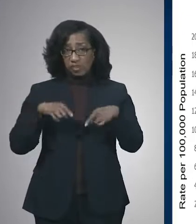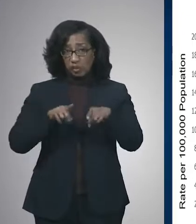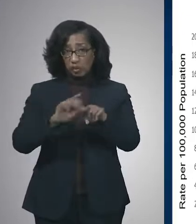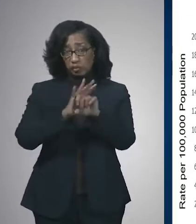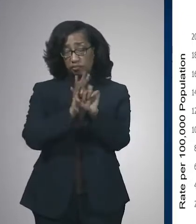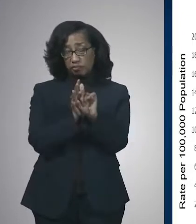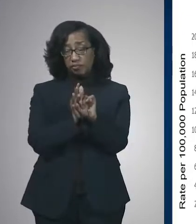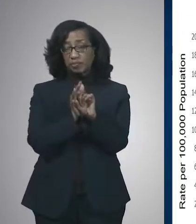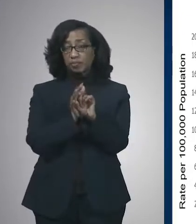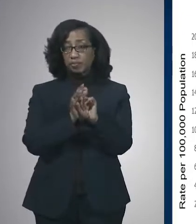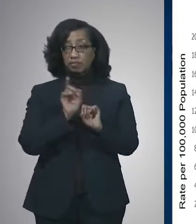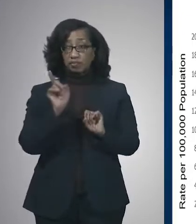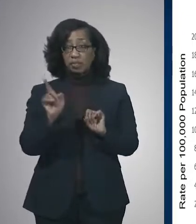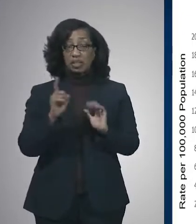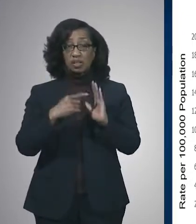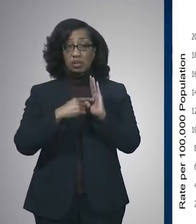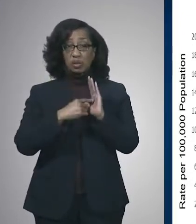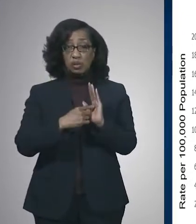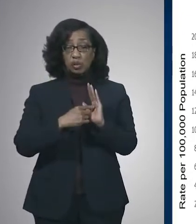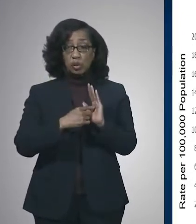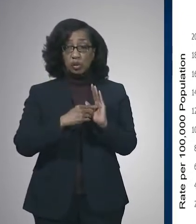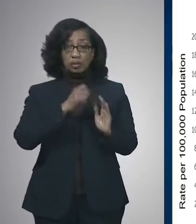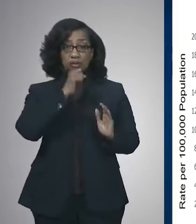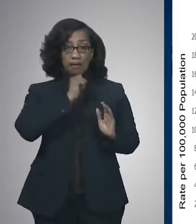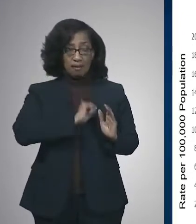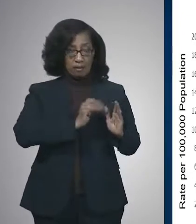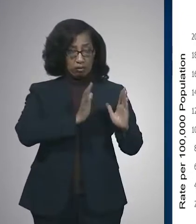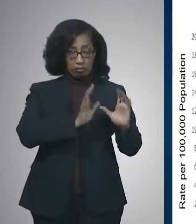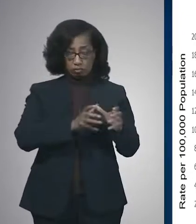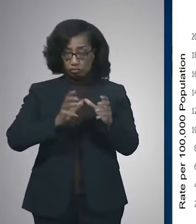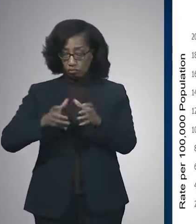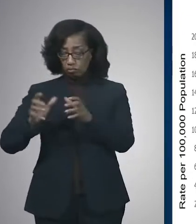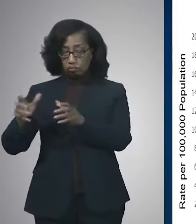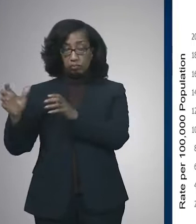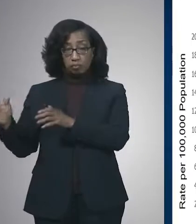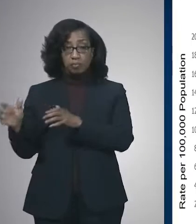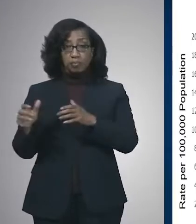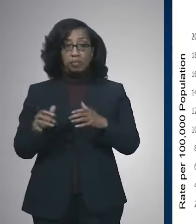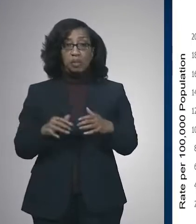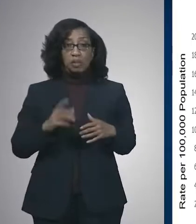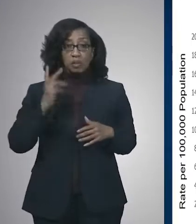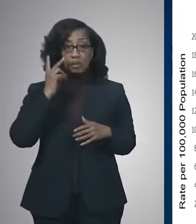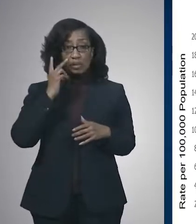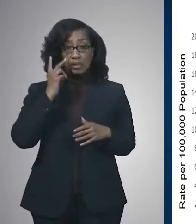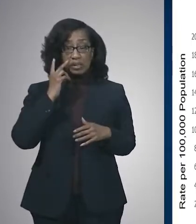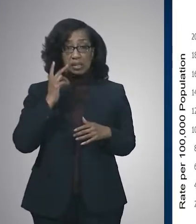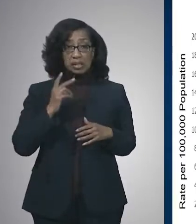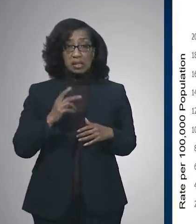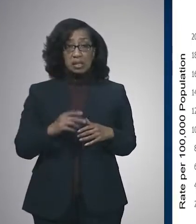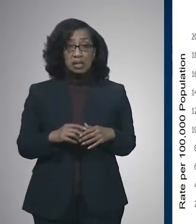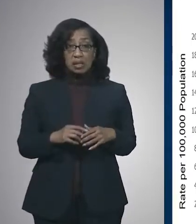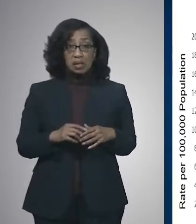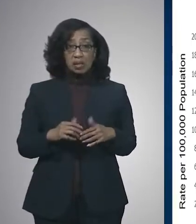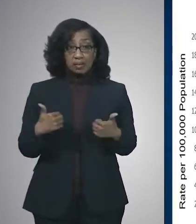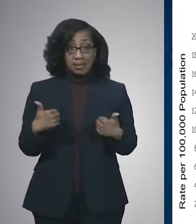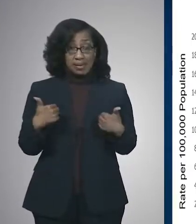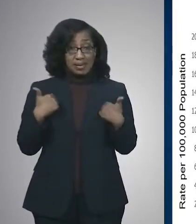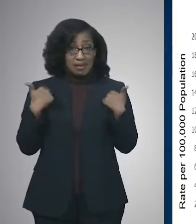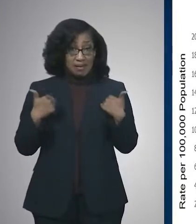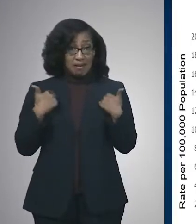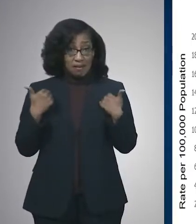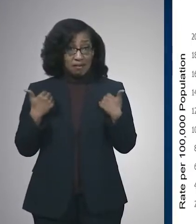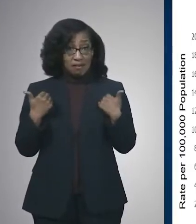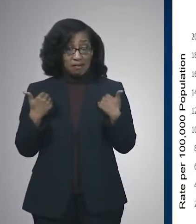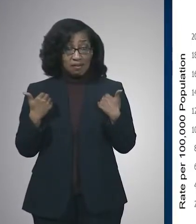This slide shows active cases by age. We have seen a marked decrease in active cases among the youngest age